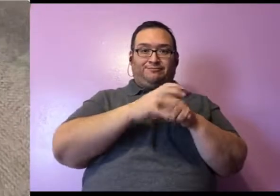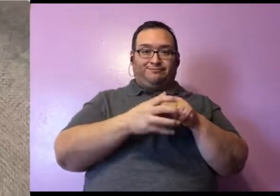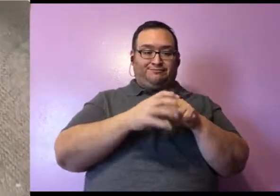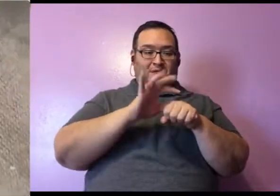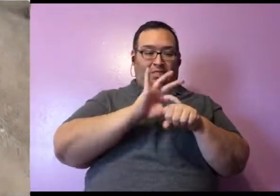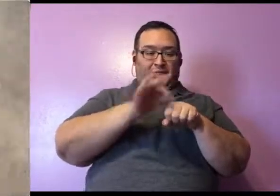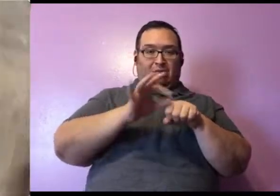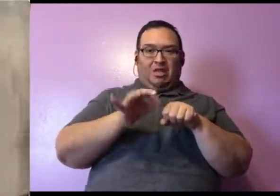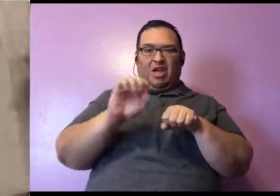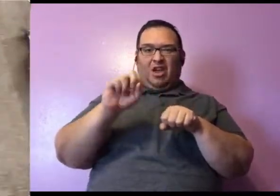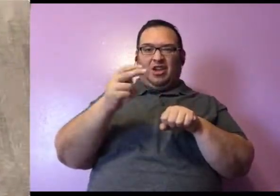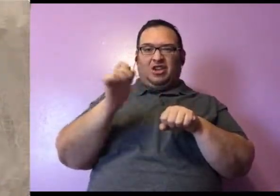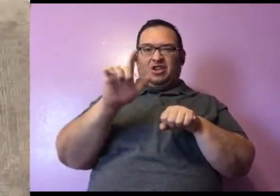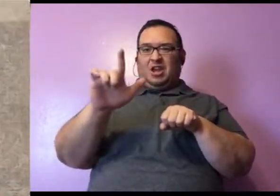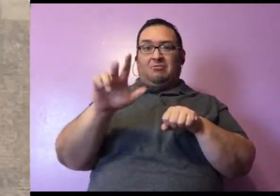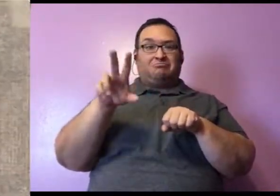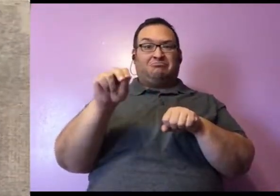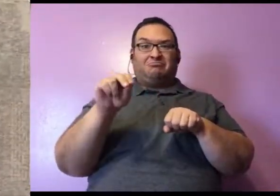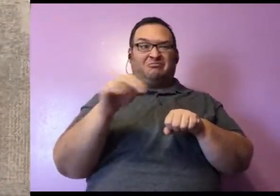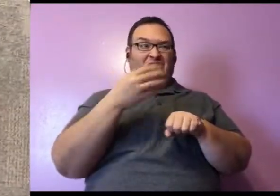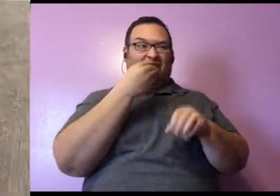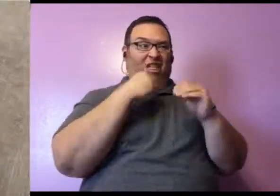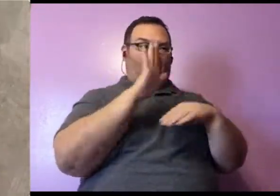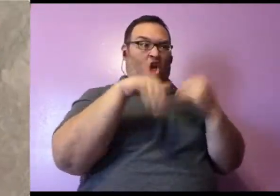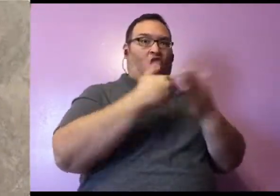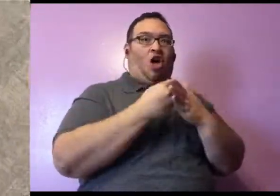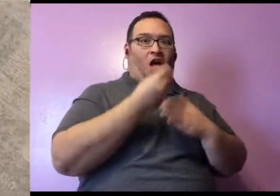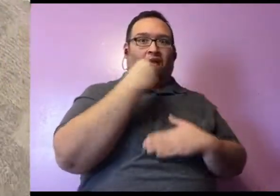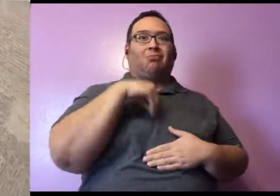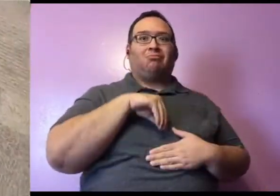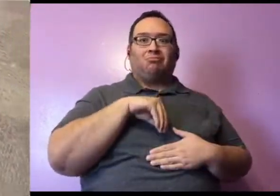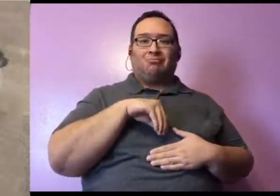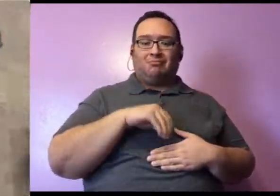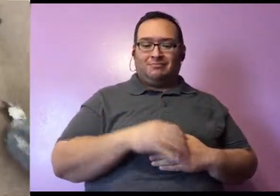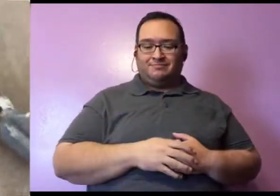is pretty silly to see. I think I brought one with me actually.